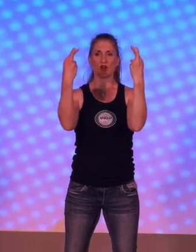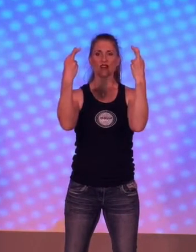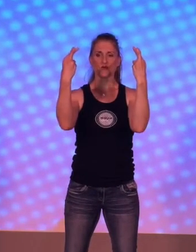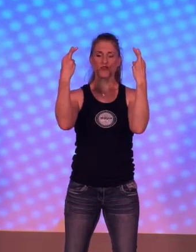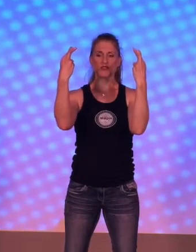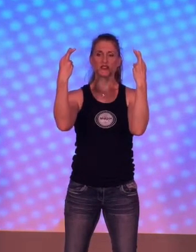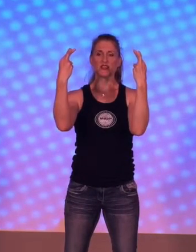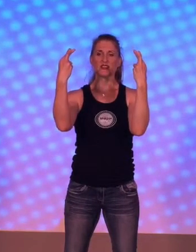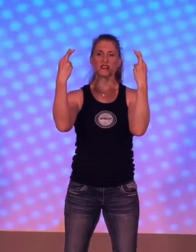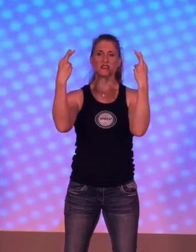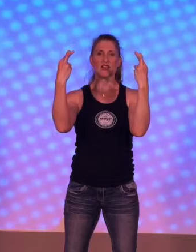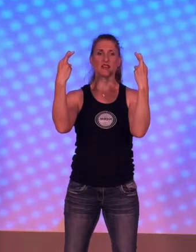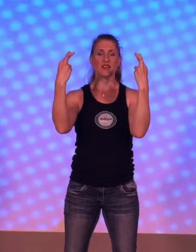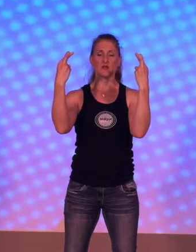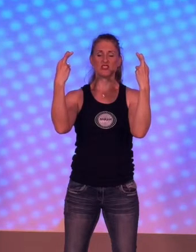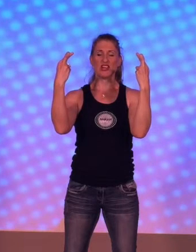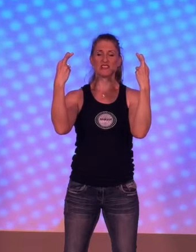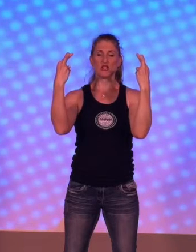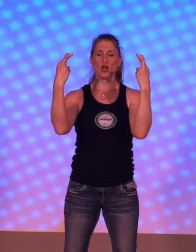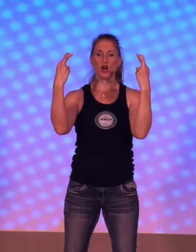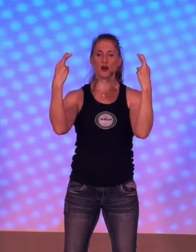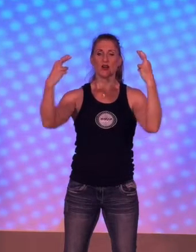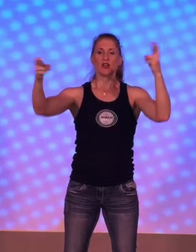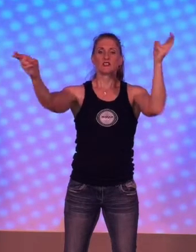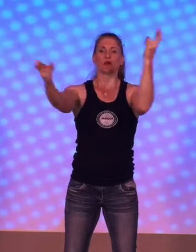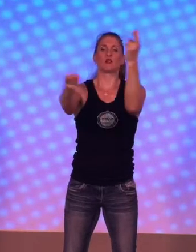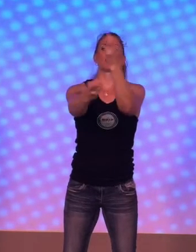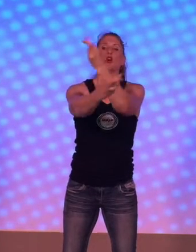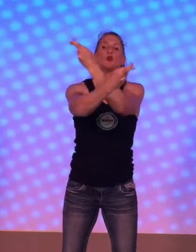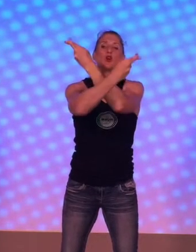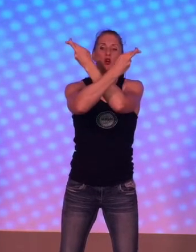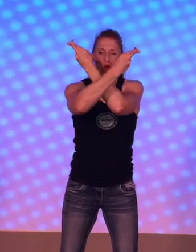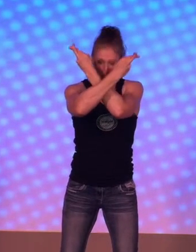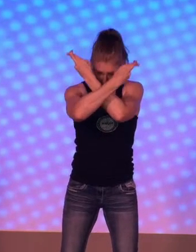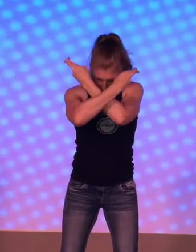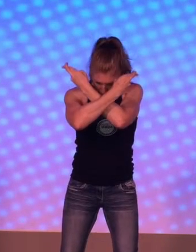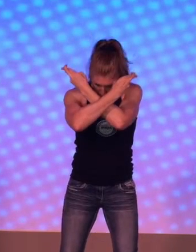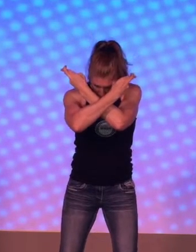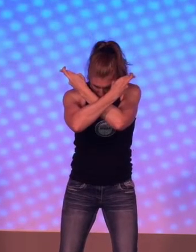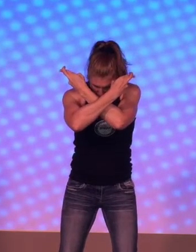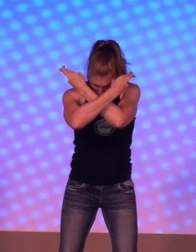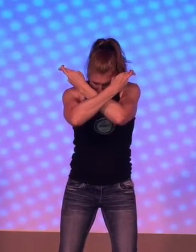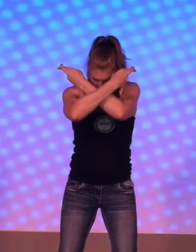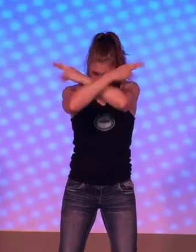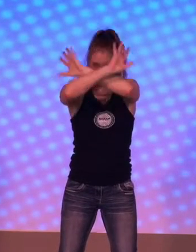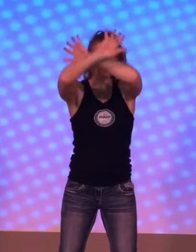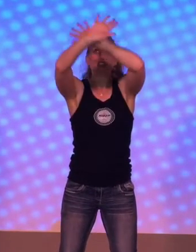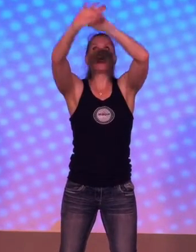cross your fingers like this in sign language, that's an R. So, we're going to go, redeemer.